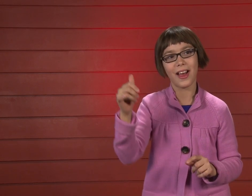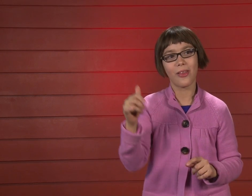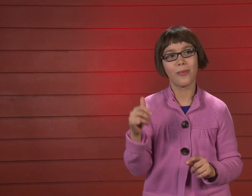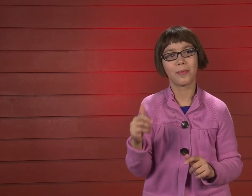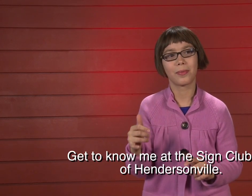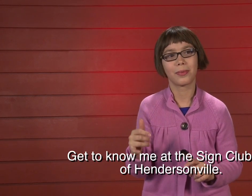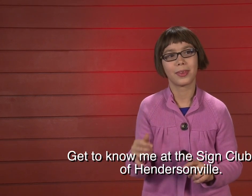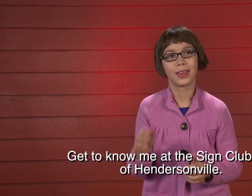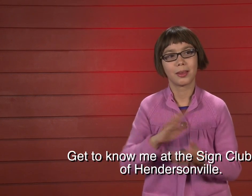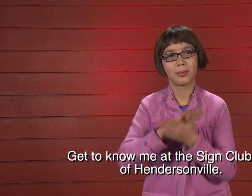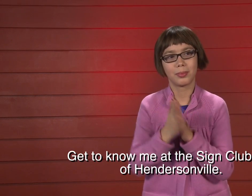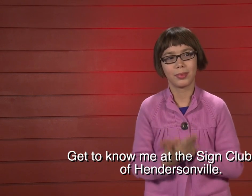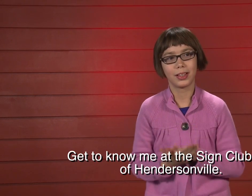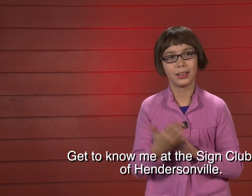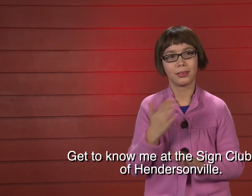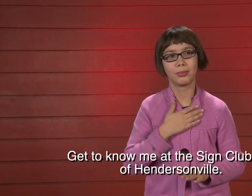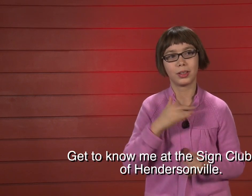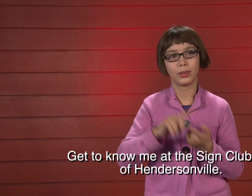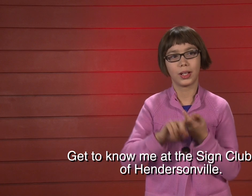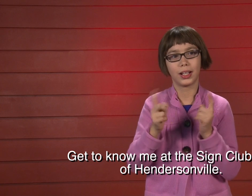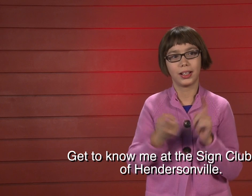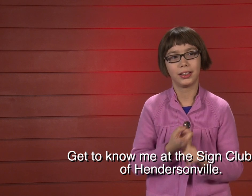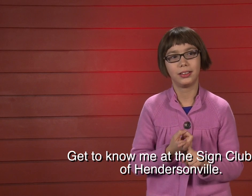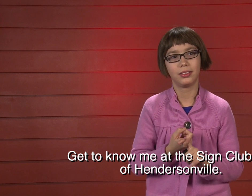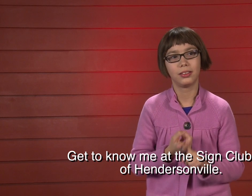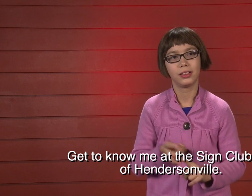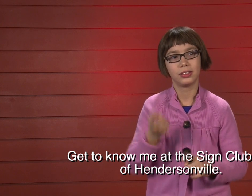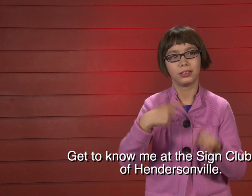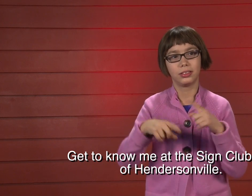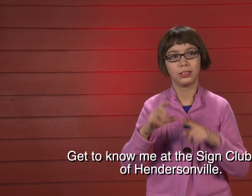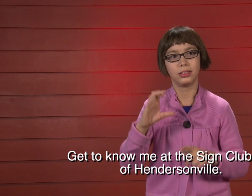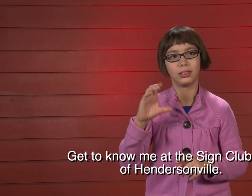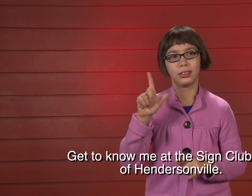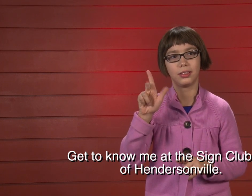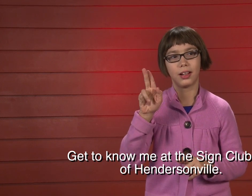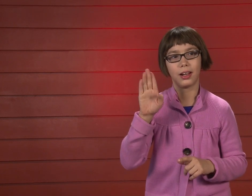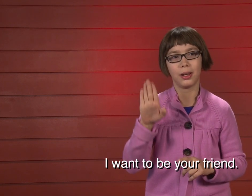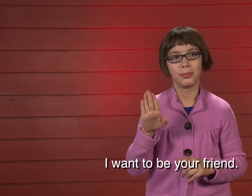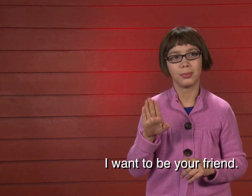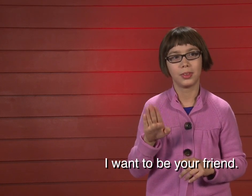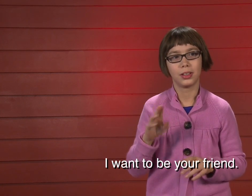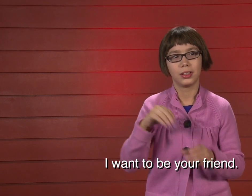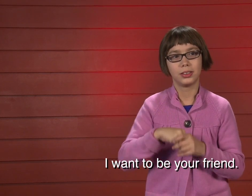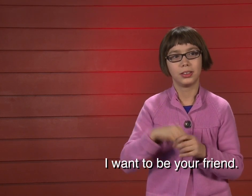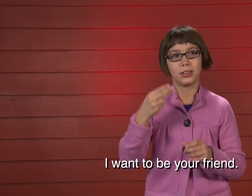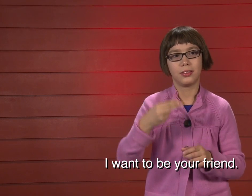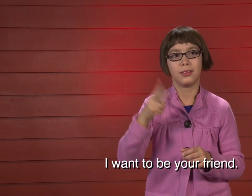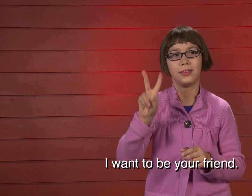Get to know me at the Sign Club Company of Hendersonville. I want to be your friend.